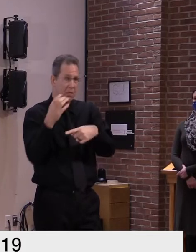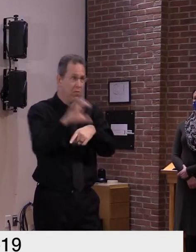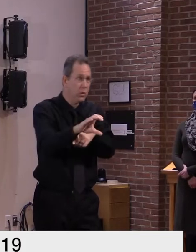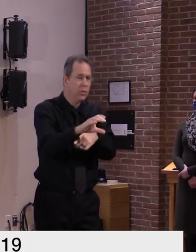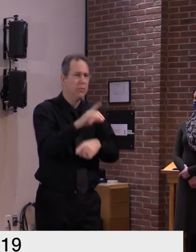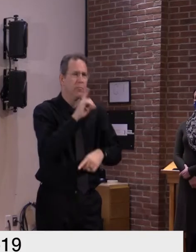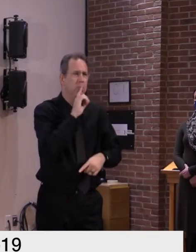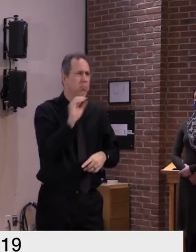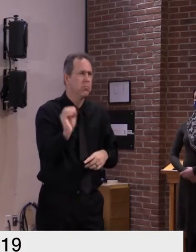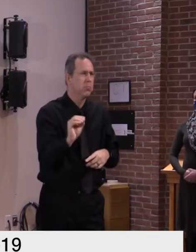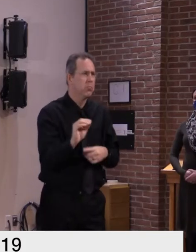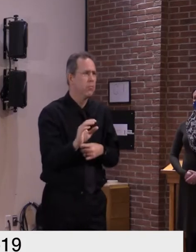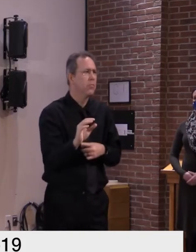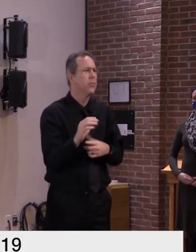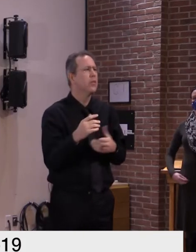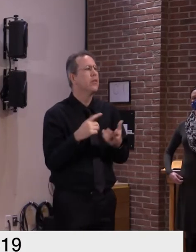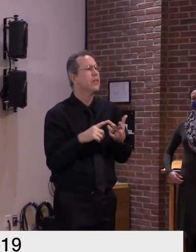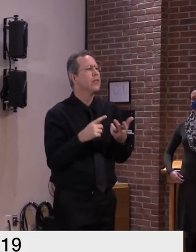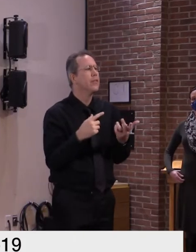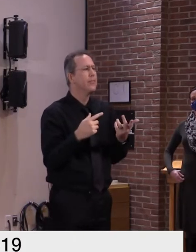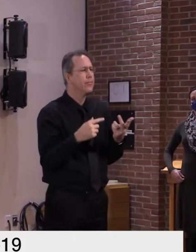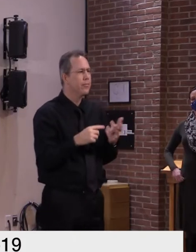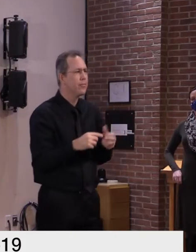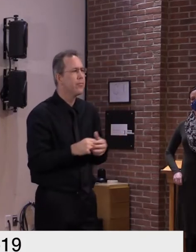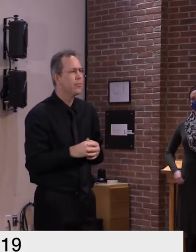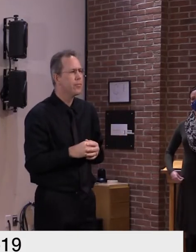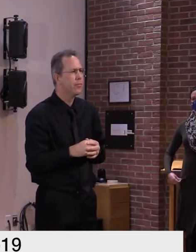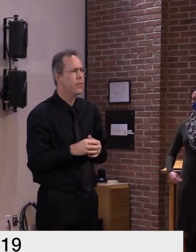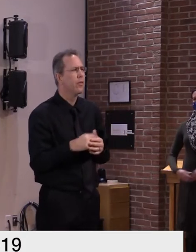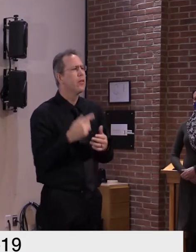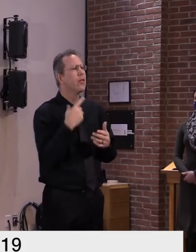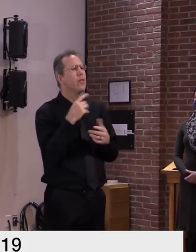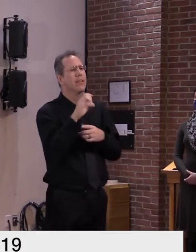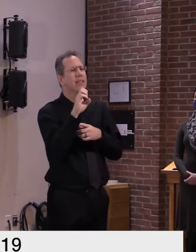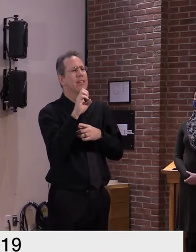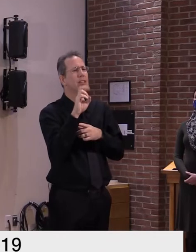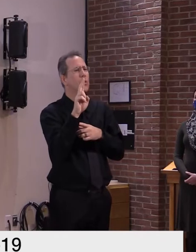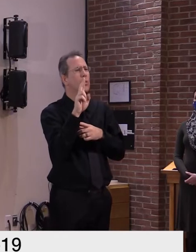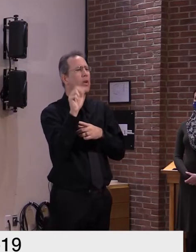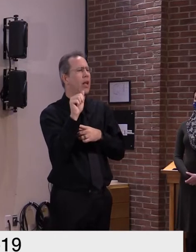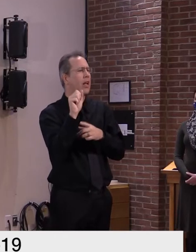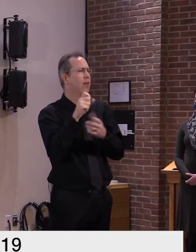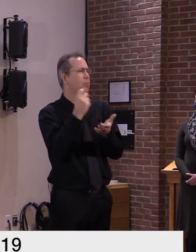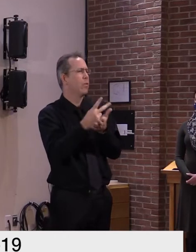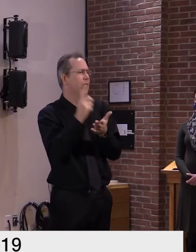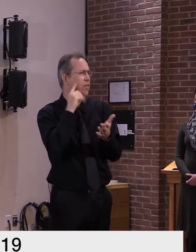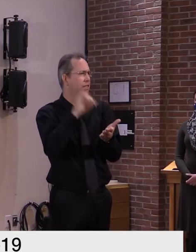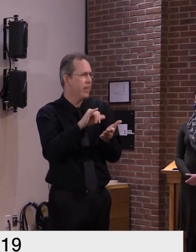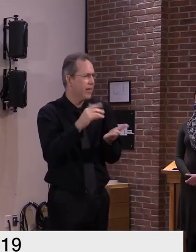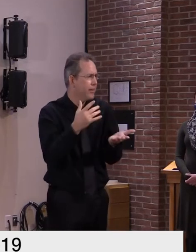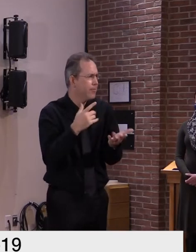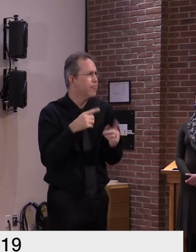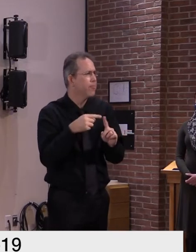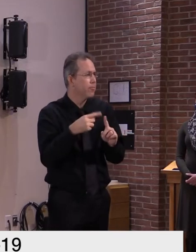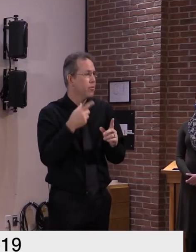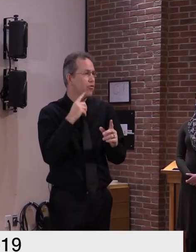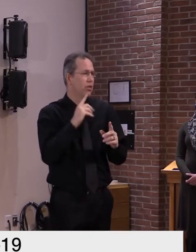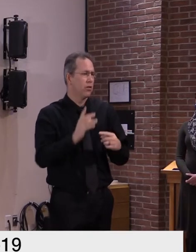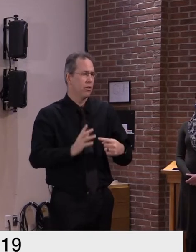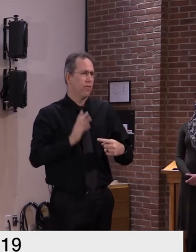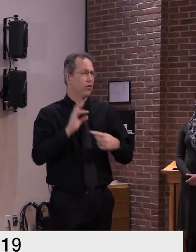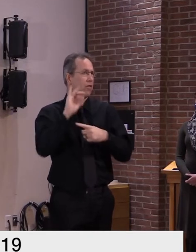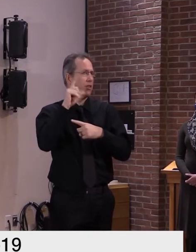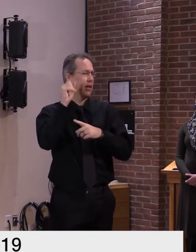received eua approved decision it has to have official fda approval so